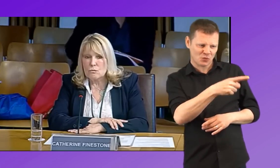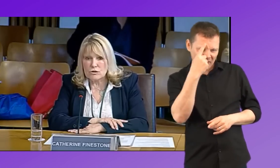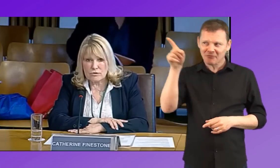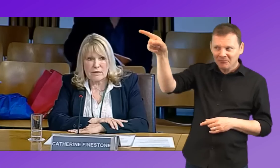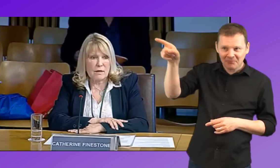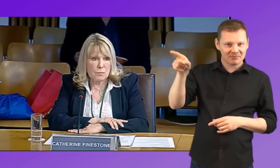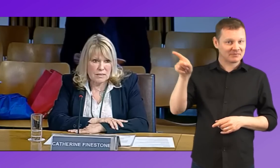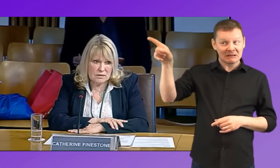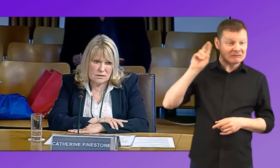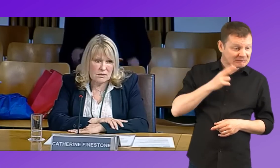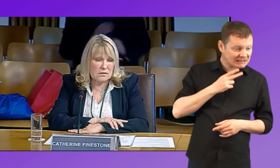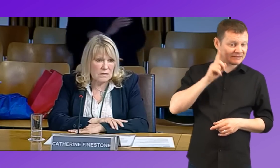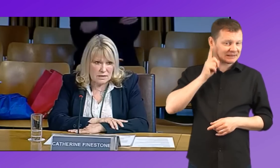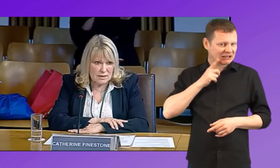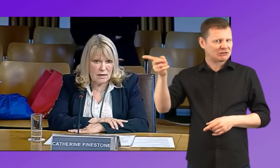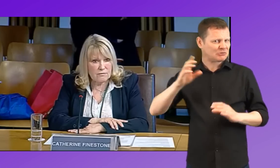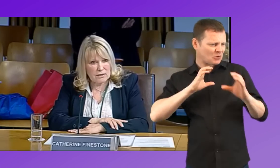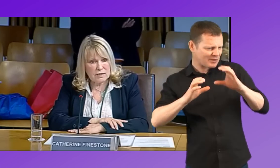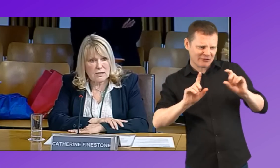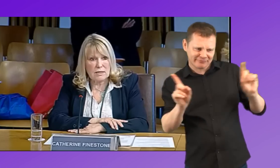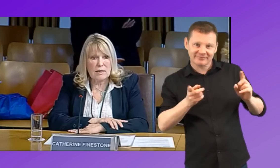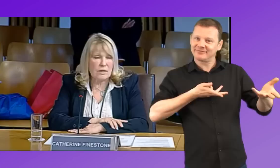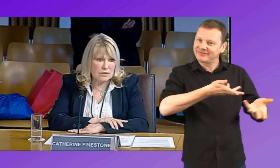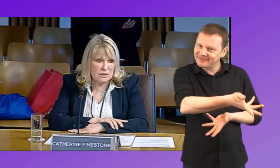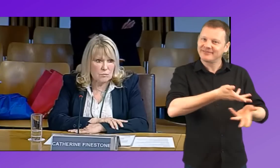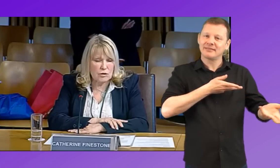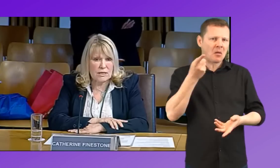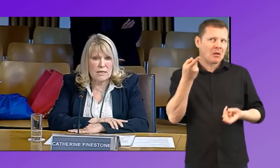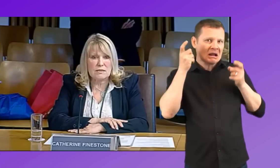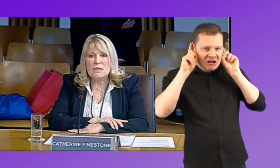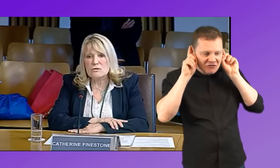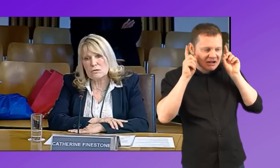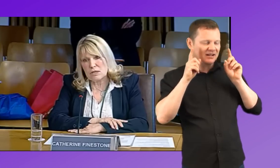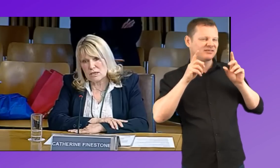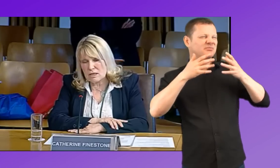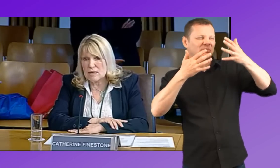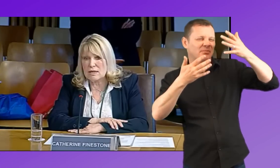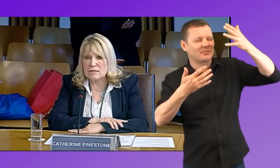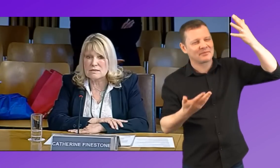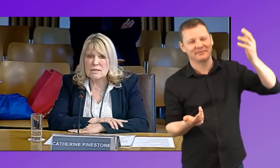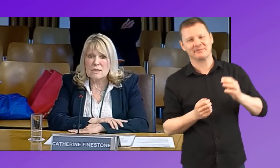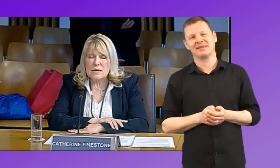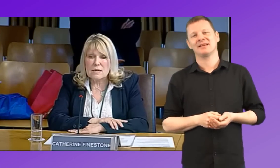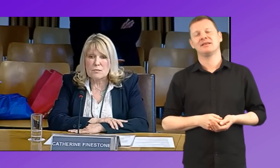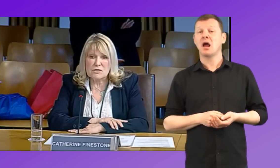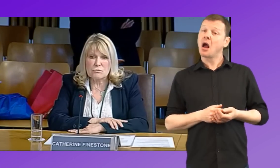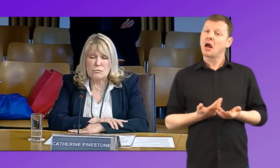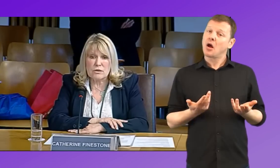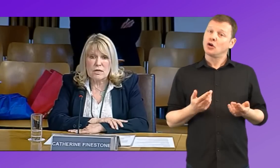What do you think that person is? Are they deaf? Are they hearing? How do they communicate? Do they wear hearing aids? And so on.